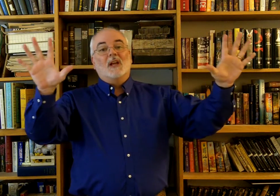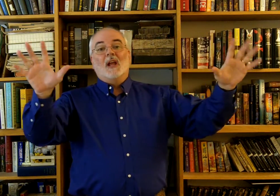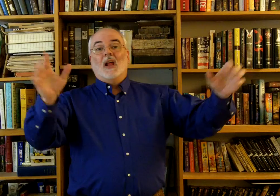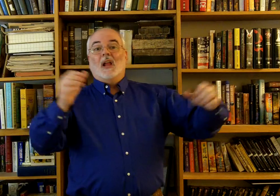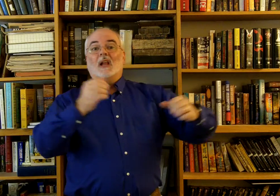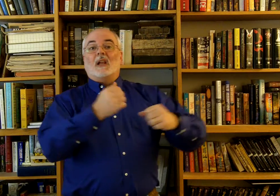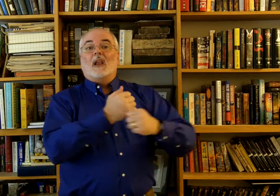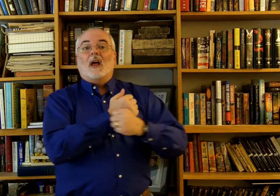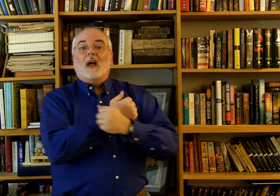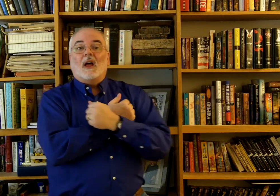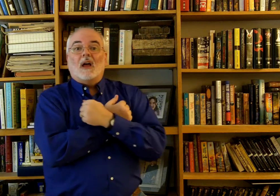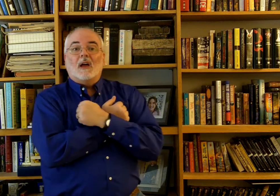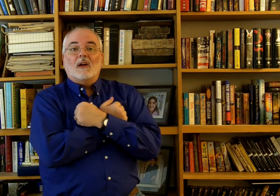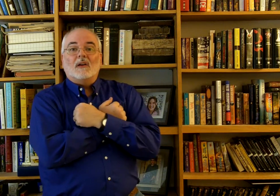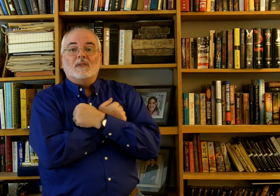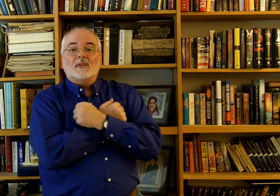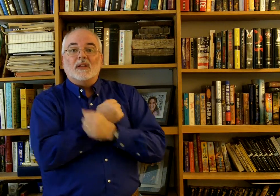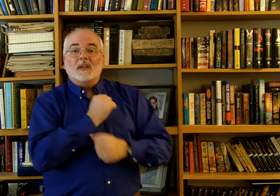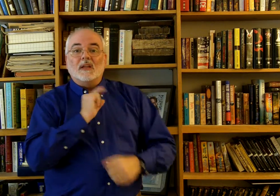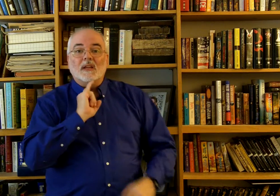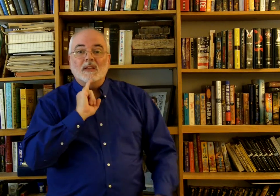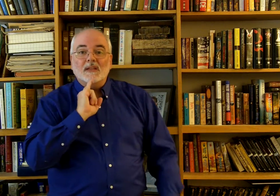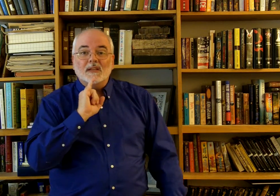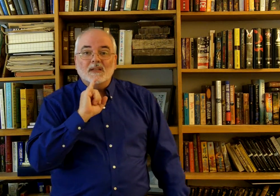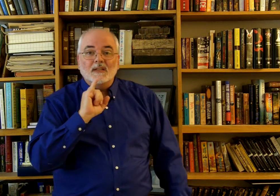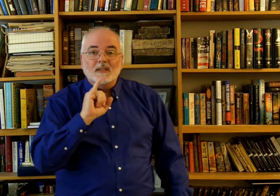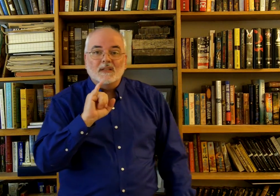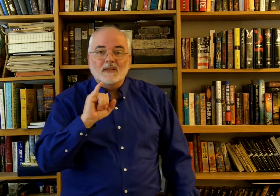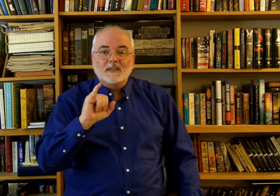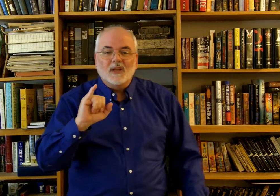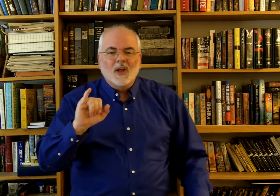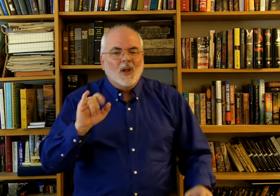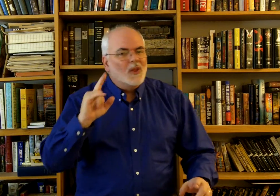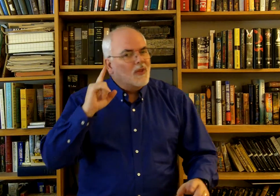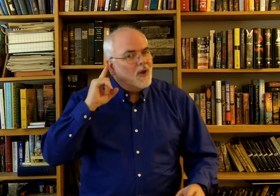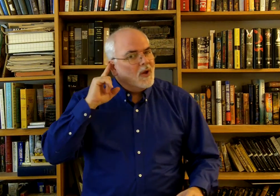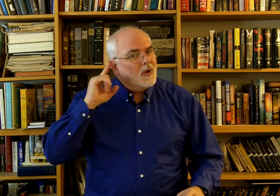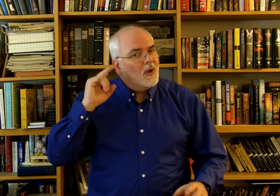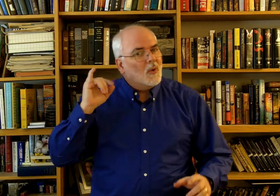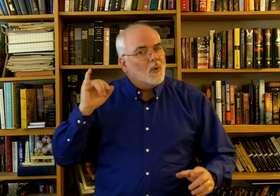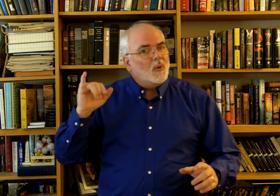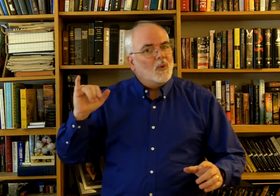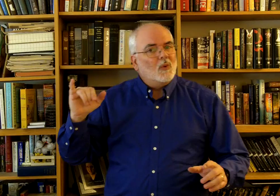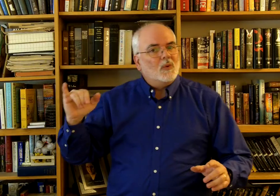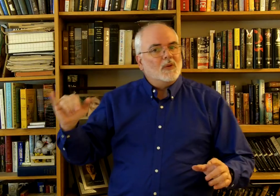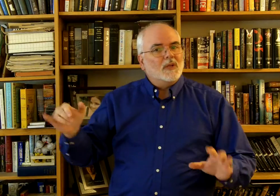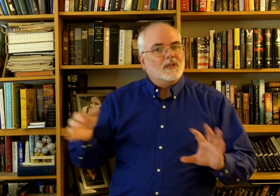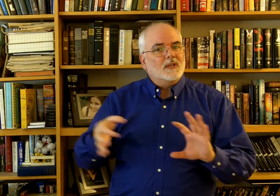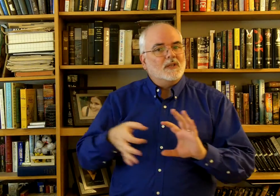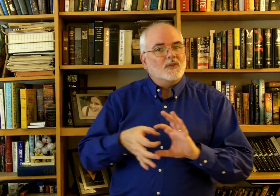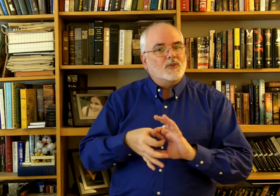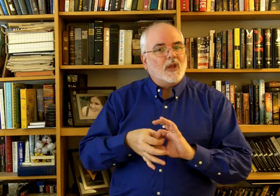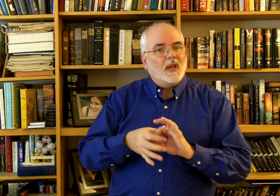Love is the golden chain